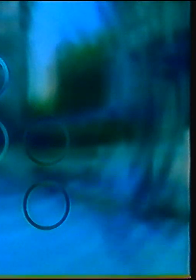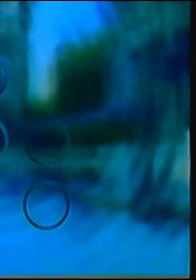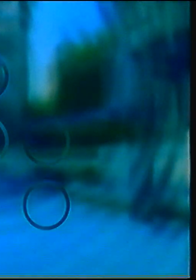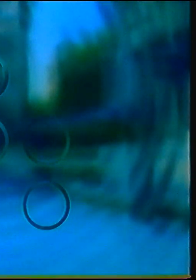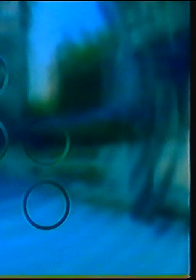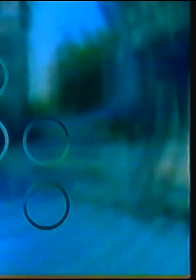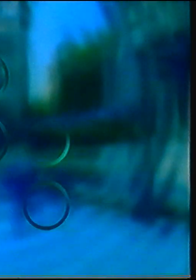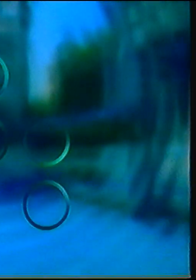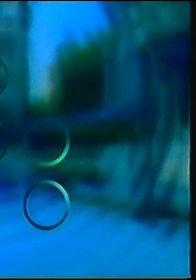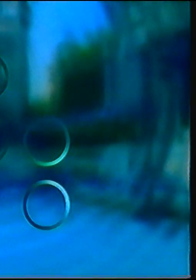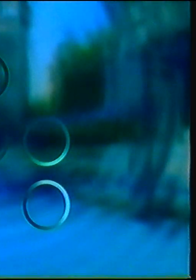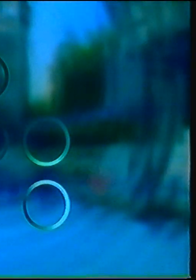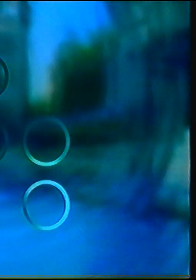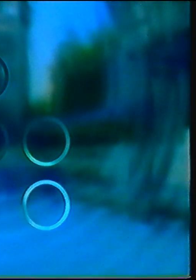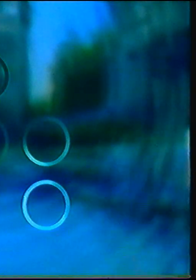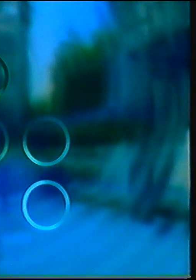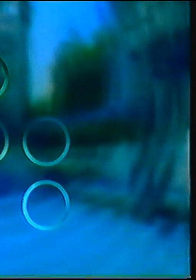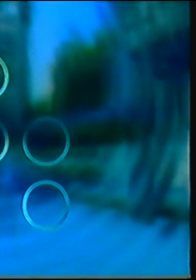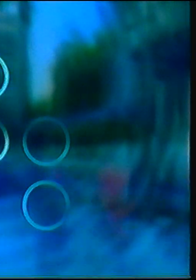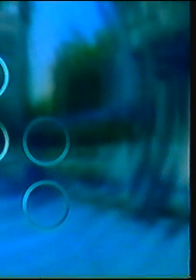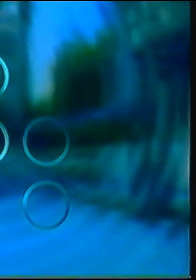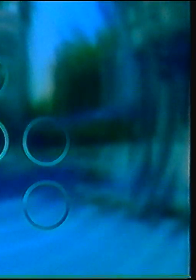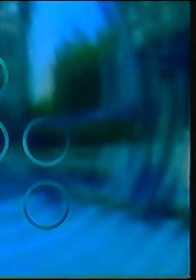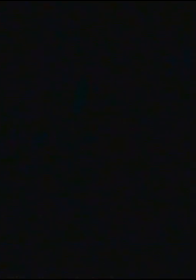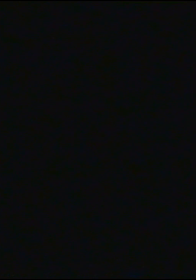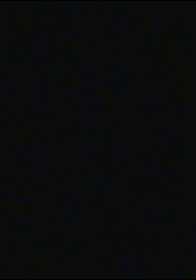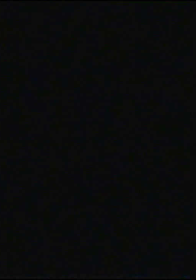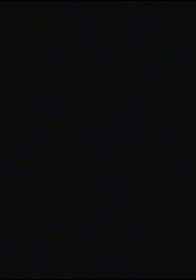Our World Cinema presentation is The Shadow Warrior.